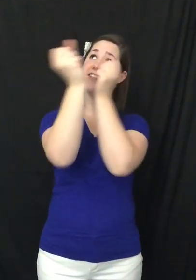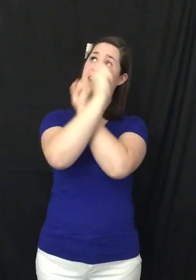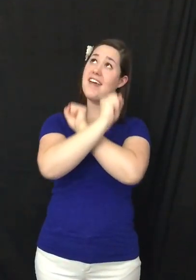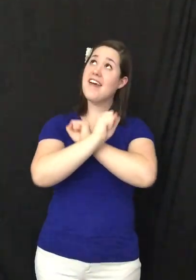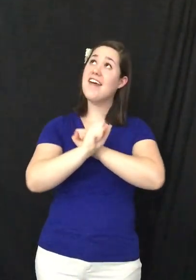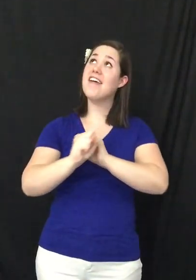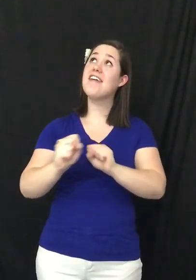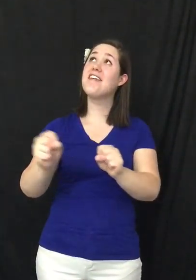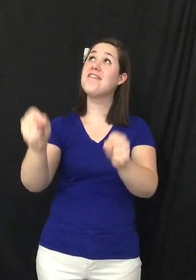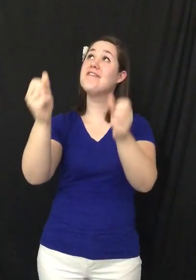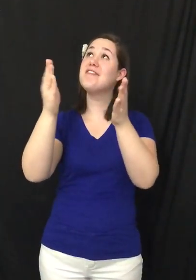the Savior.